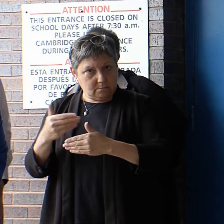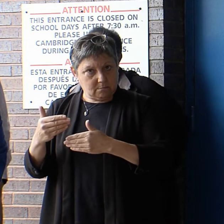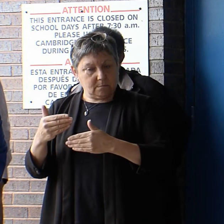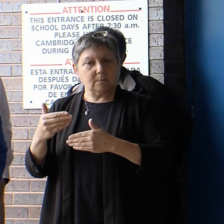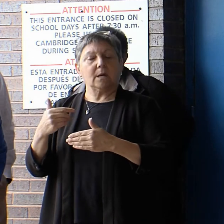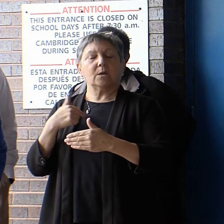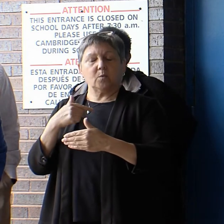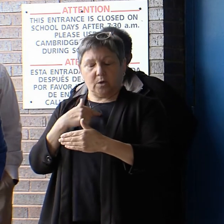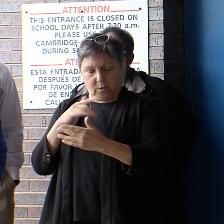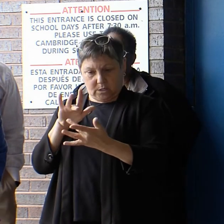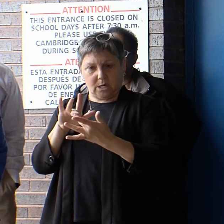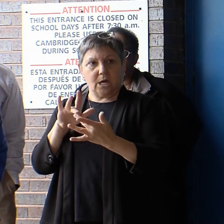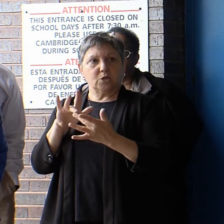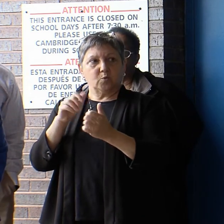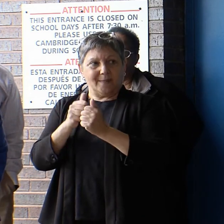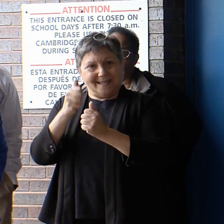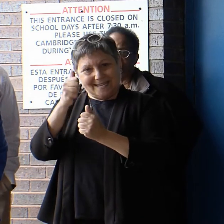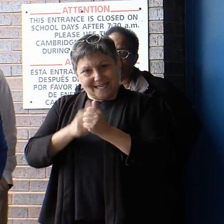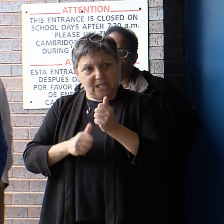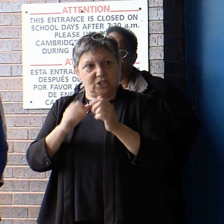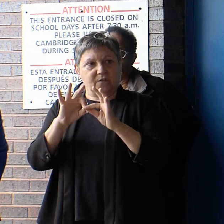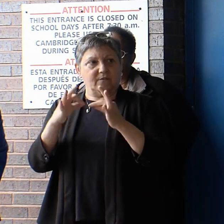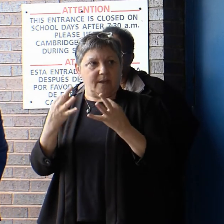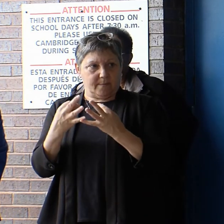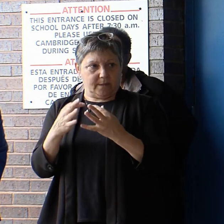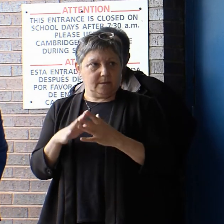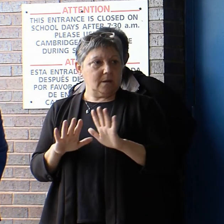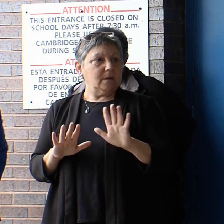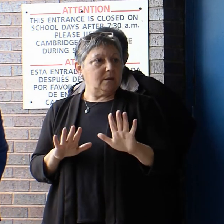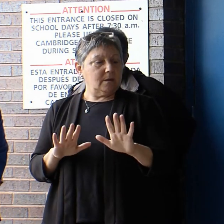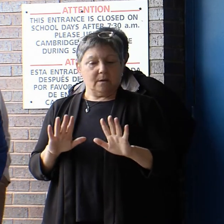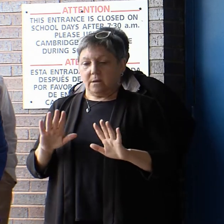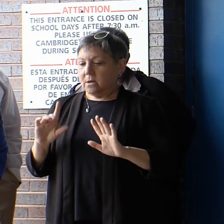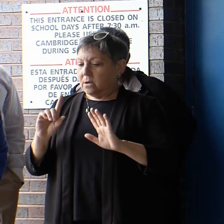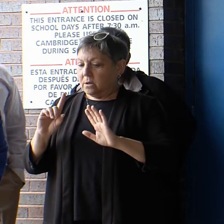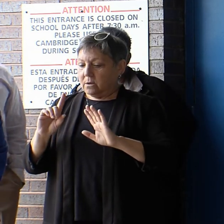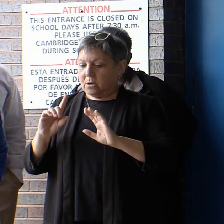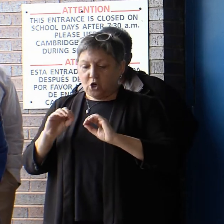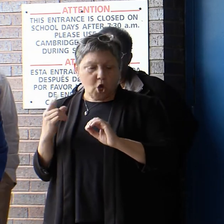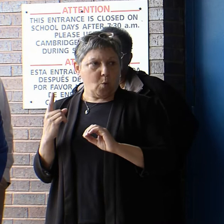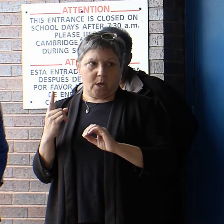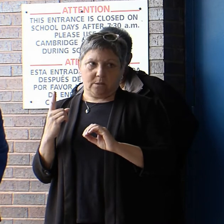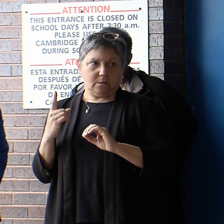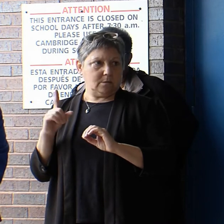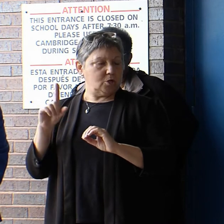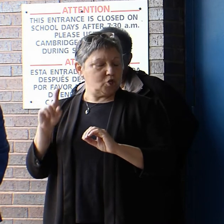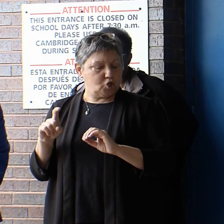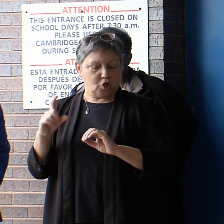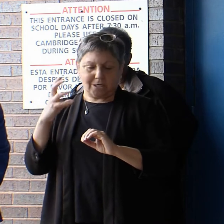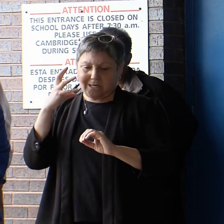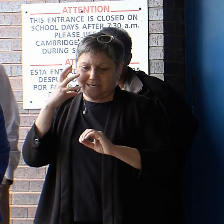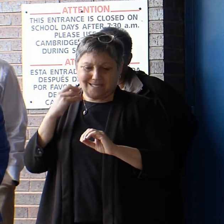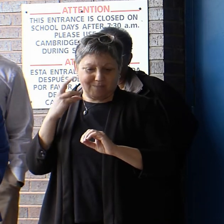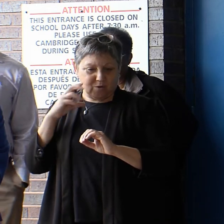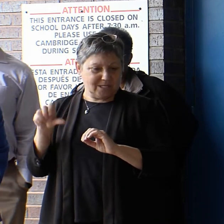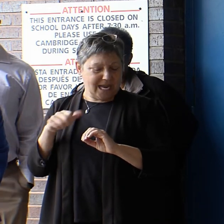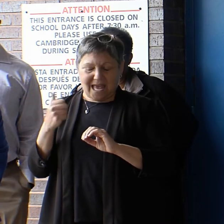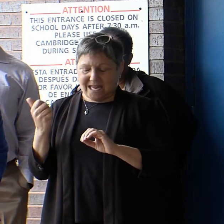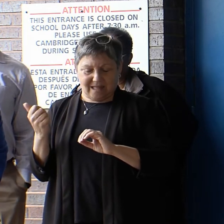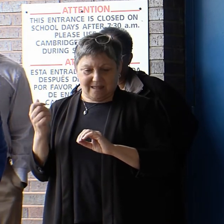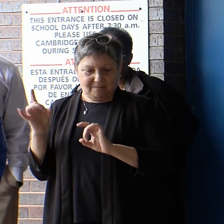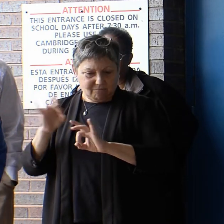in touch with each of the families. No child, no educator should ever face any, anything but